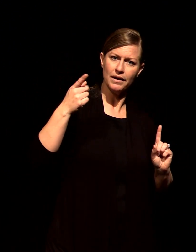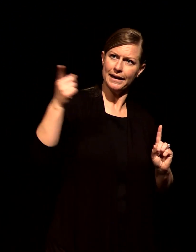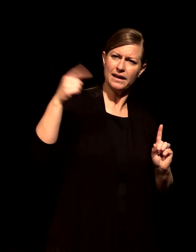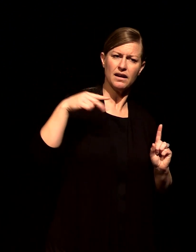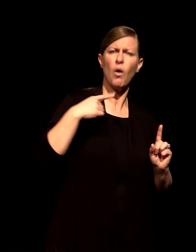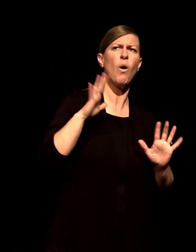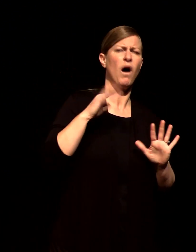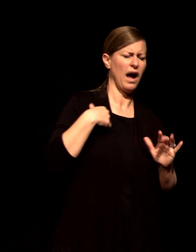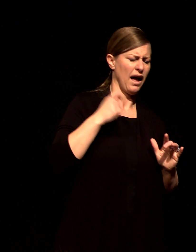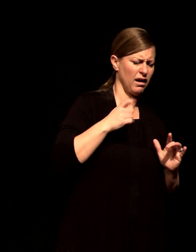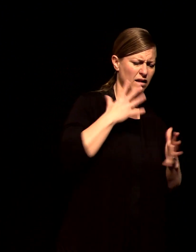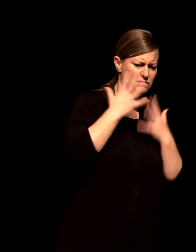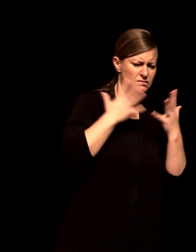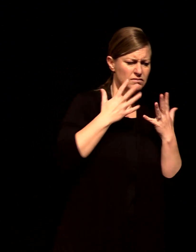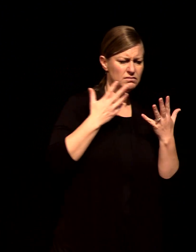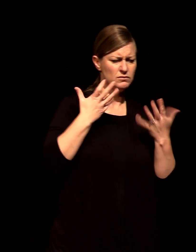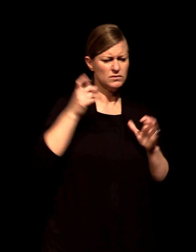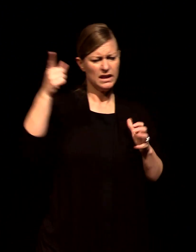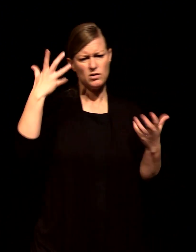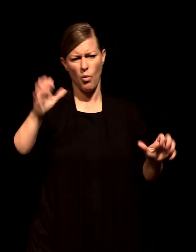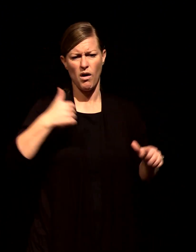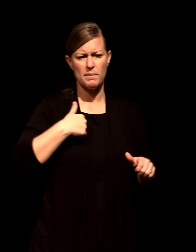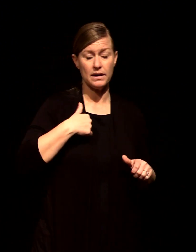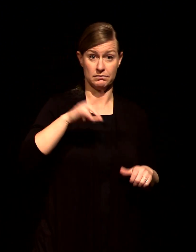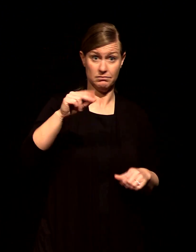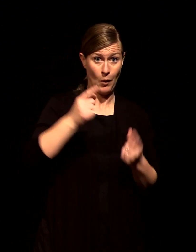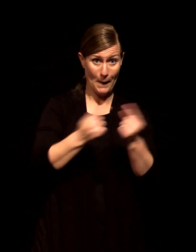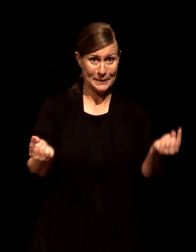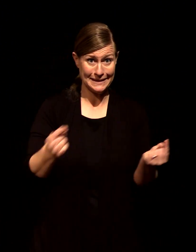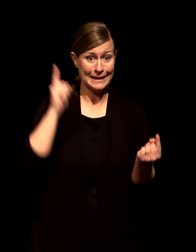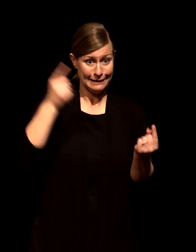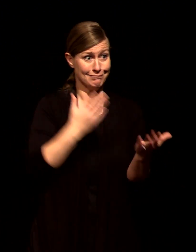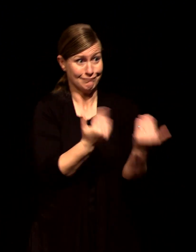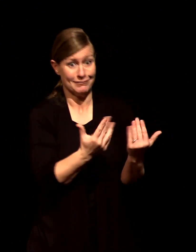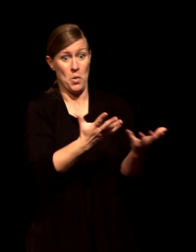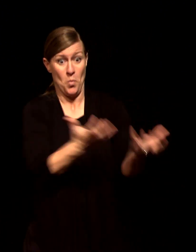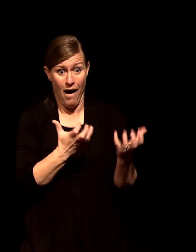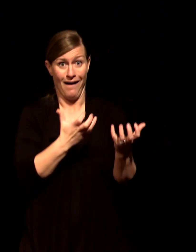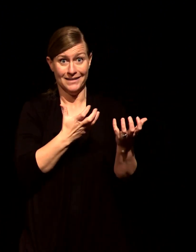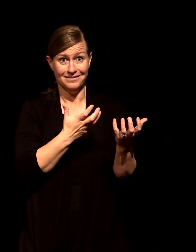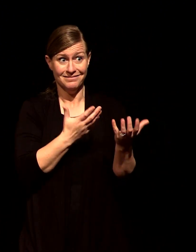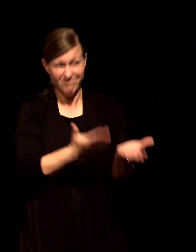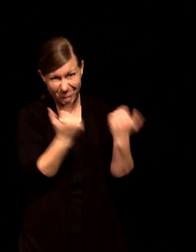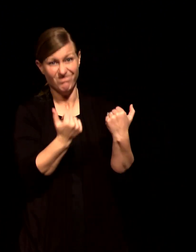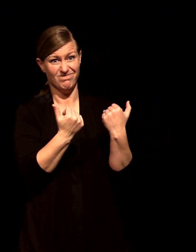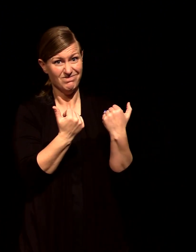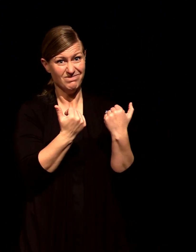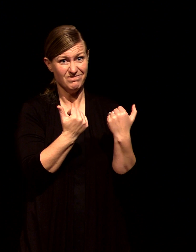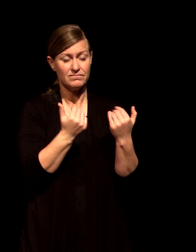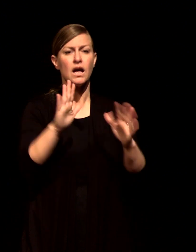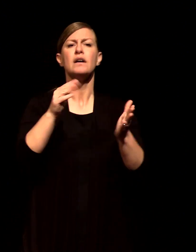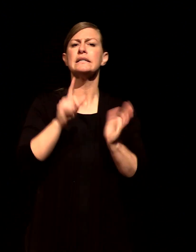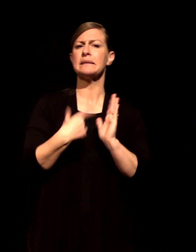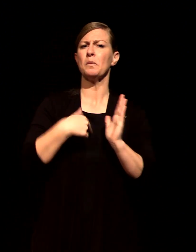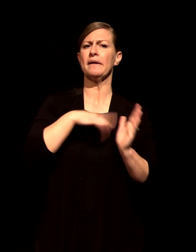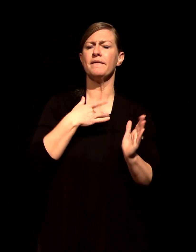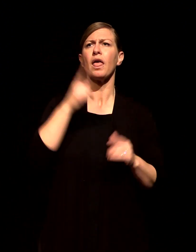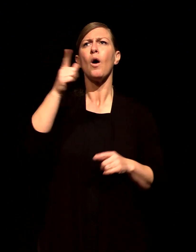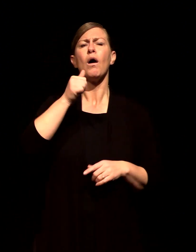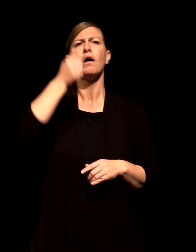suspicion that the patience of God is wearing thin we understand that God loves us we sing about the